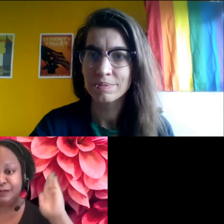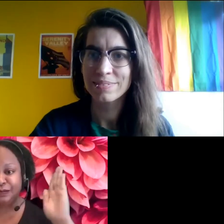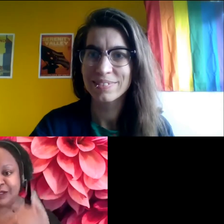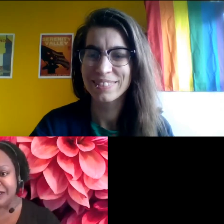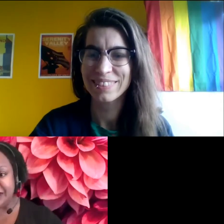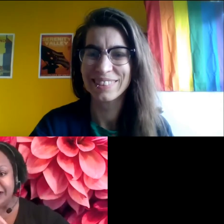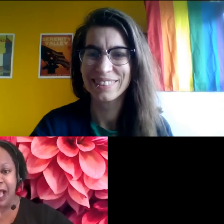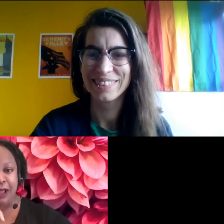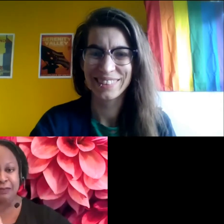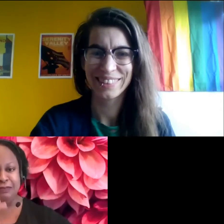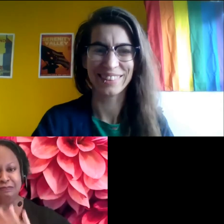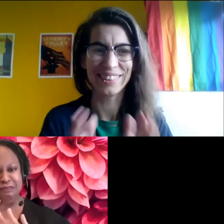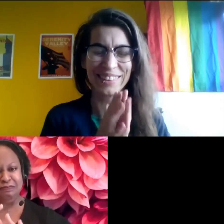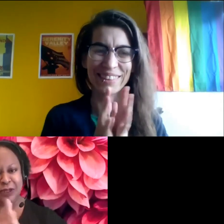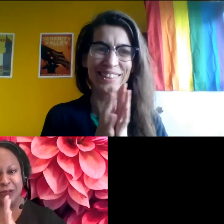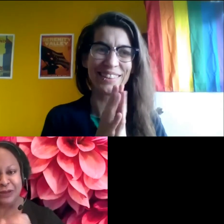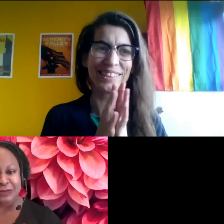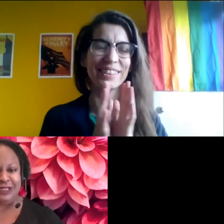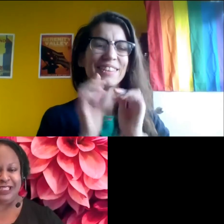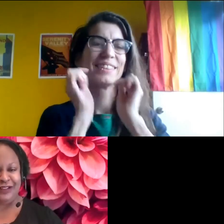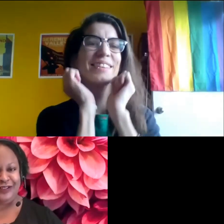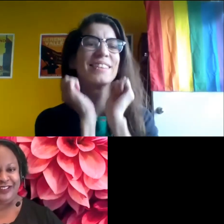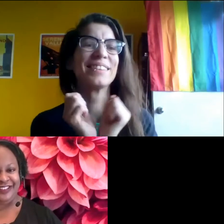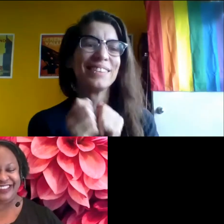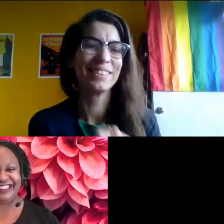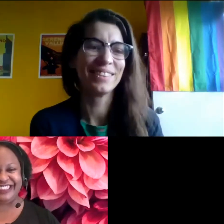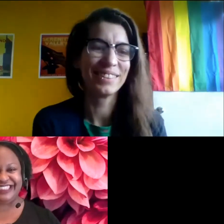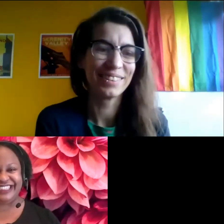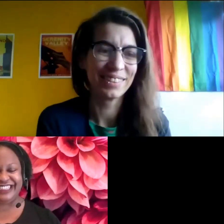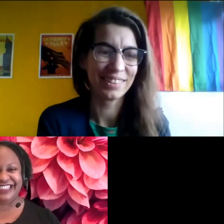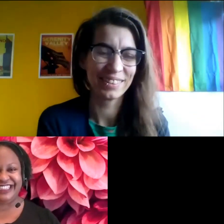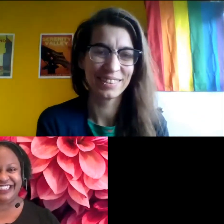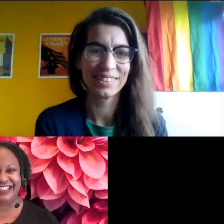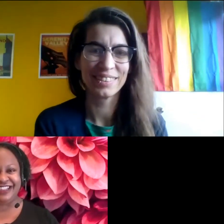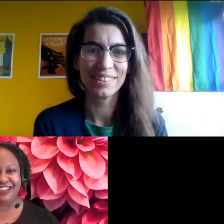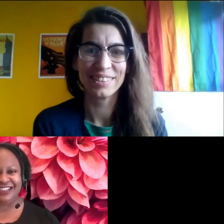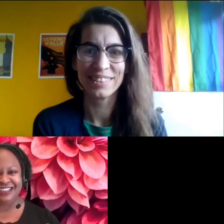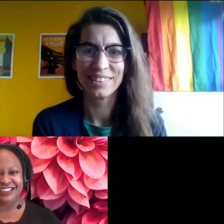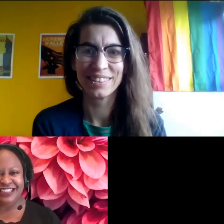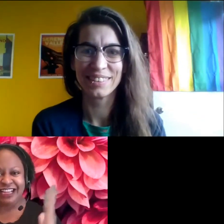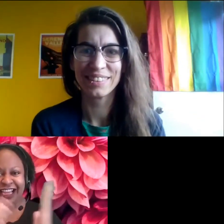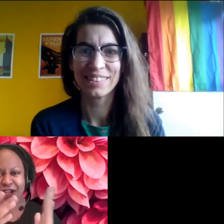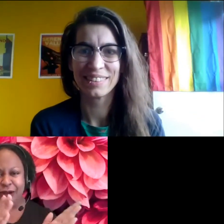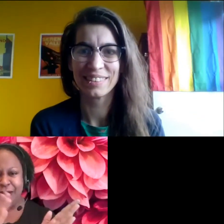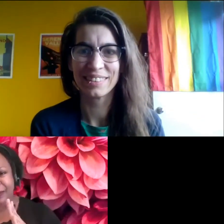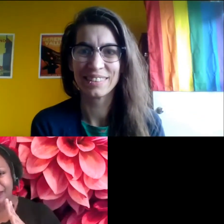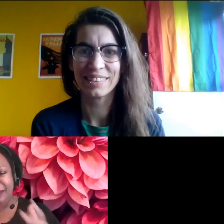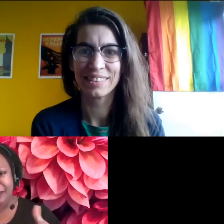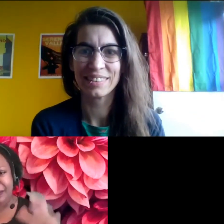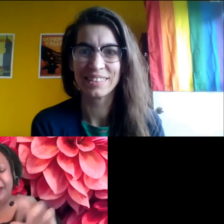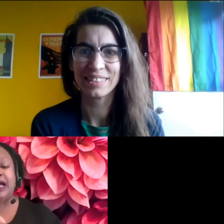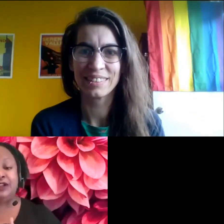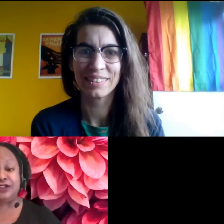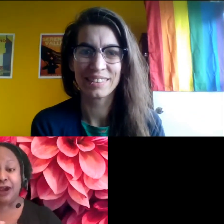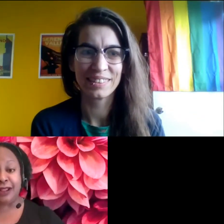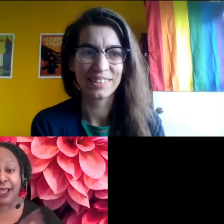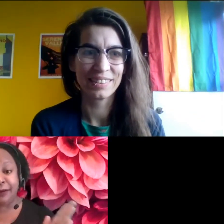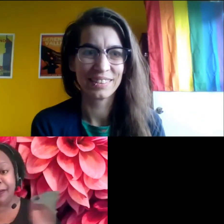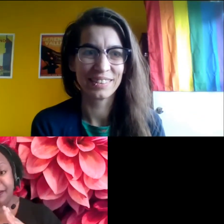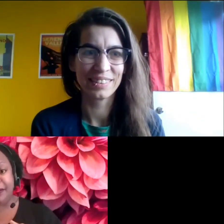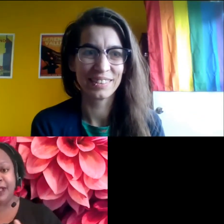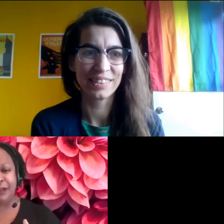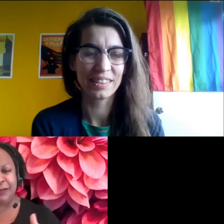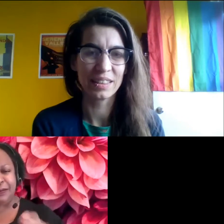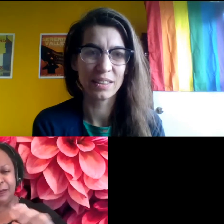which I'm extremely impressed with. Uh, I will say considering the technical difficulties and I will say again, thank you so much for your